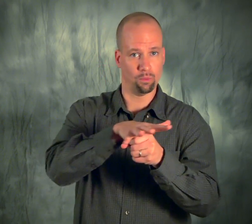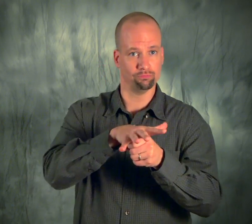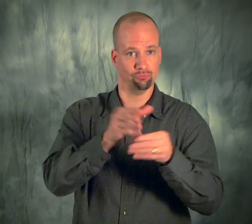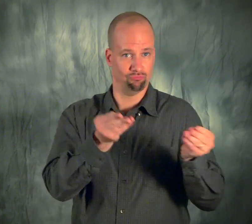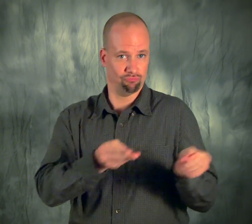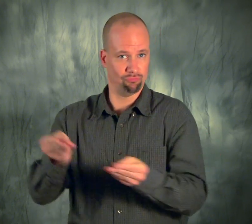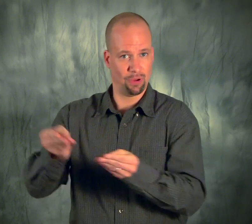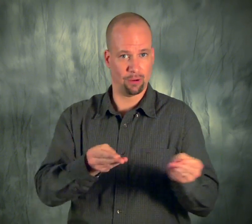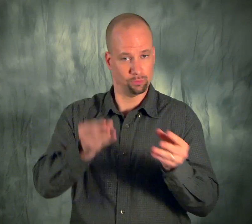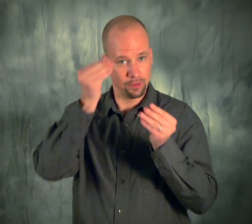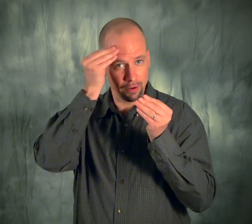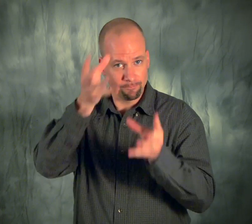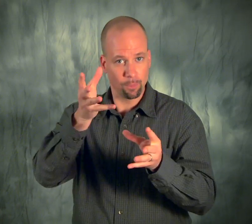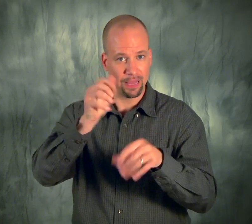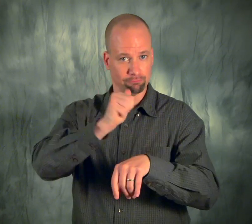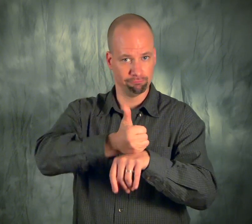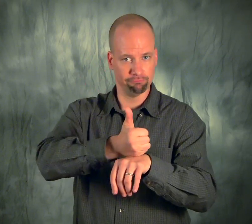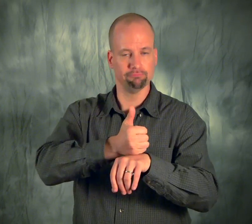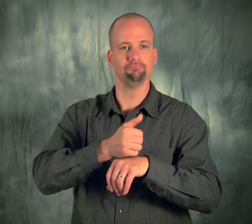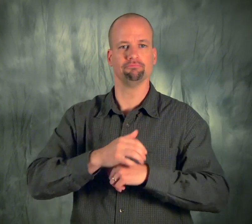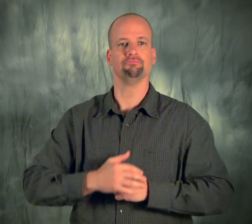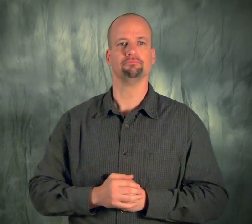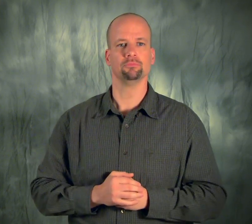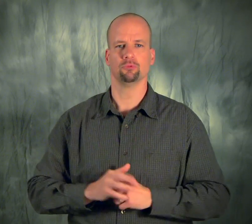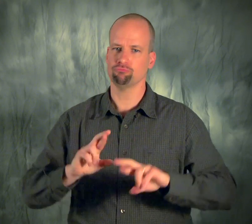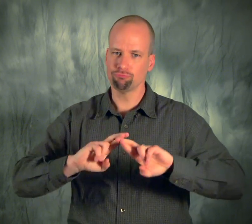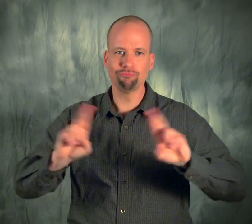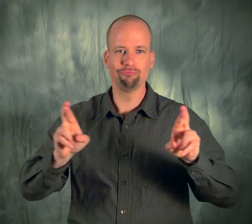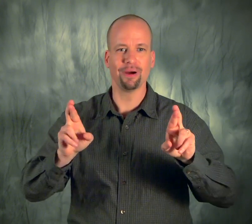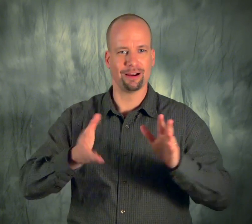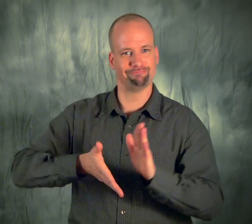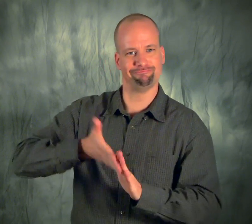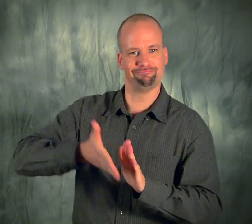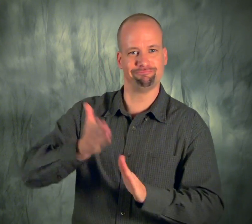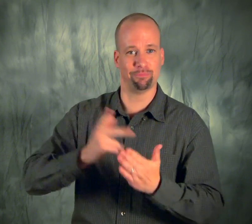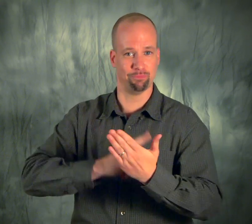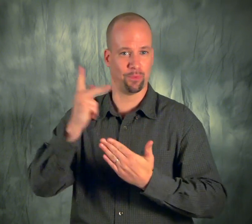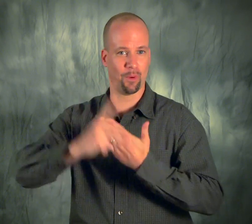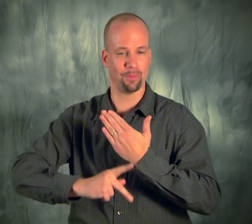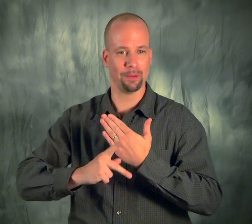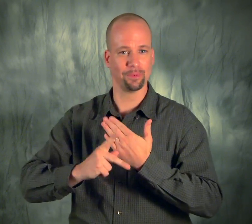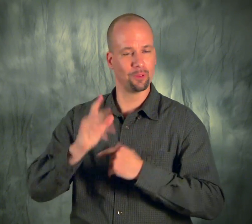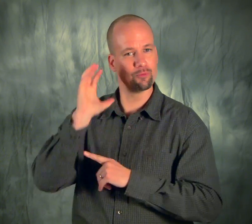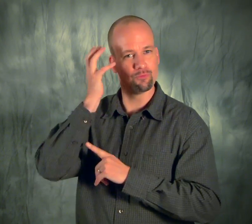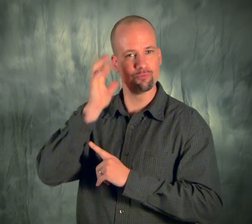Once you have your county location and transmitter frequency information, you are ready to program the radio.